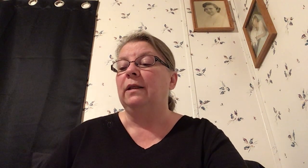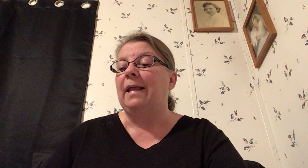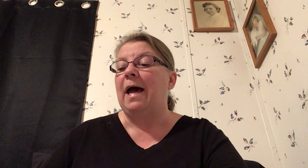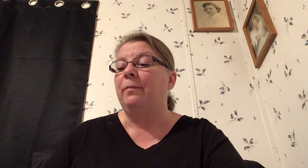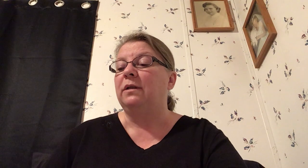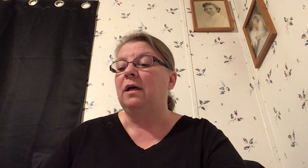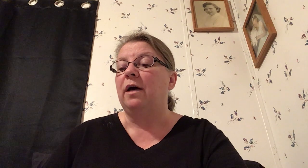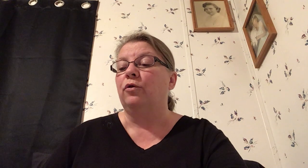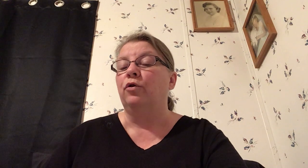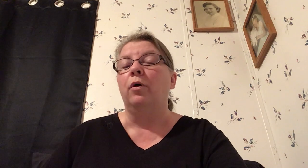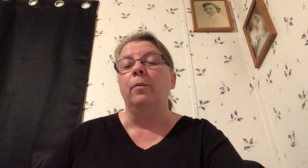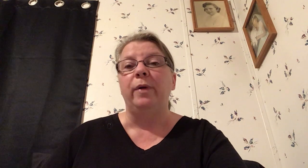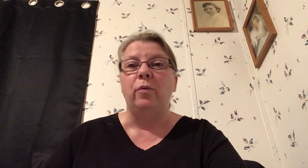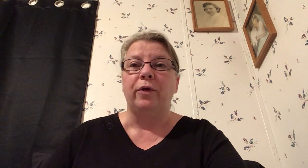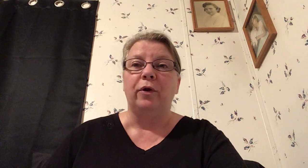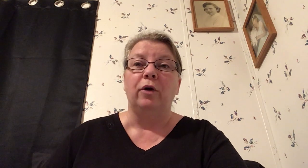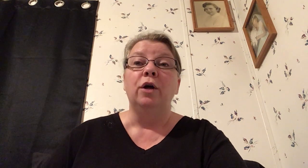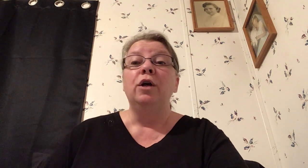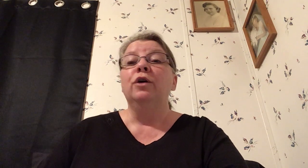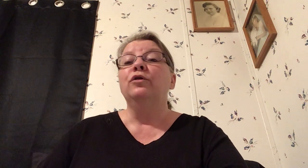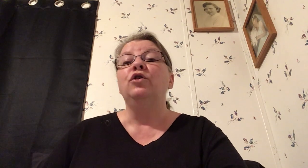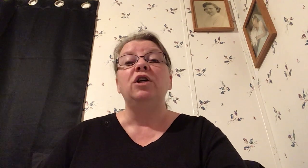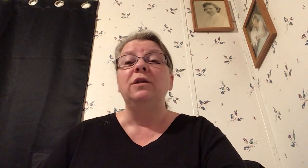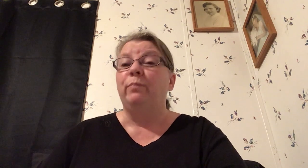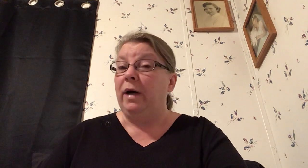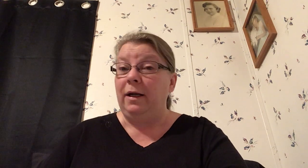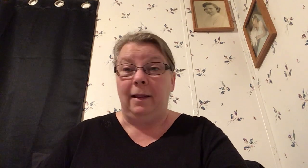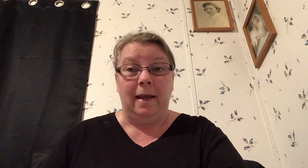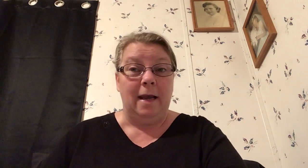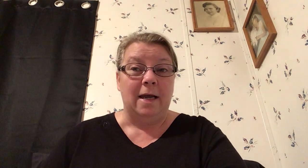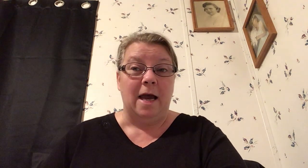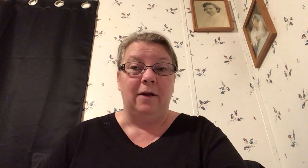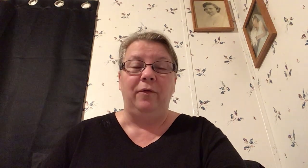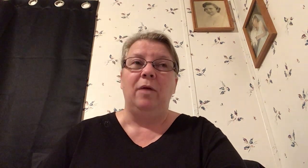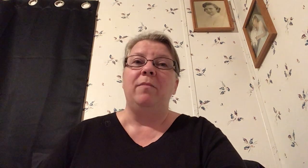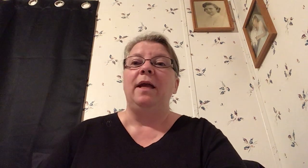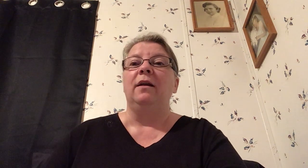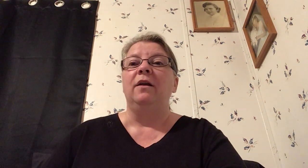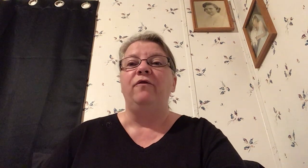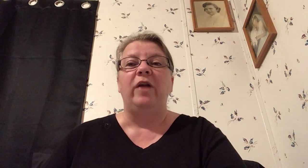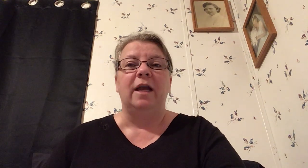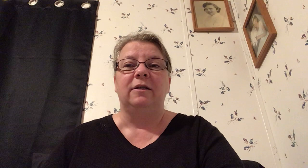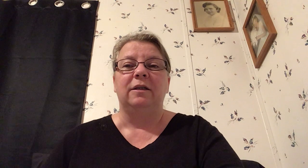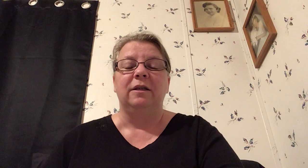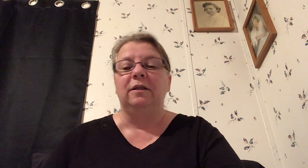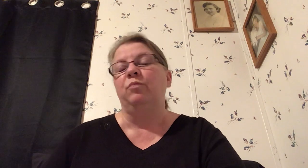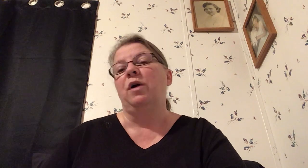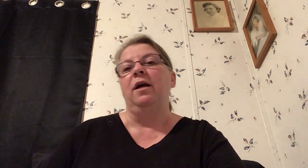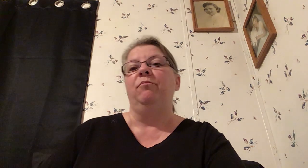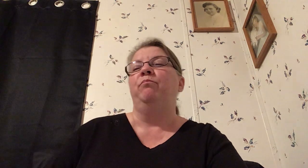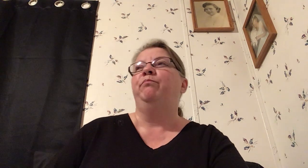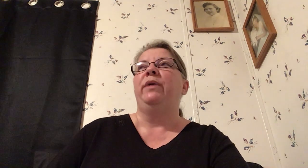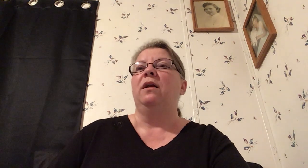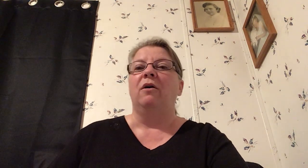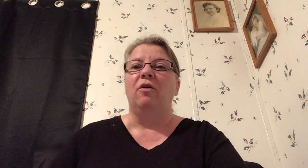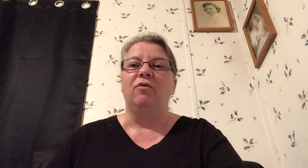lie beside her or be with her so she's bugging the heck out of him making advances probably being all